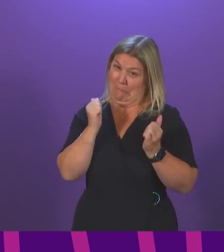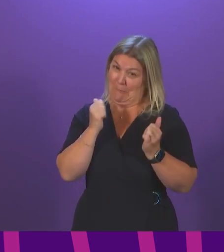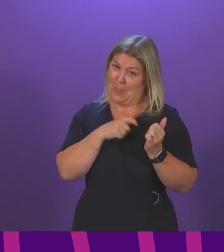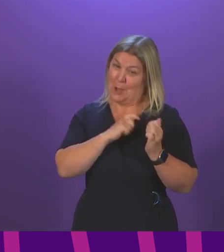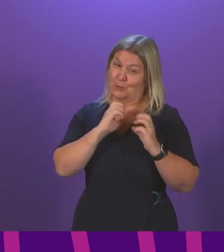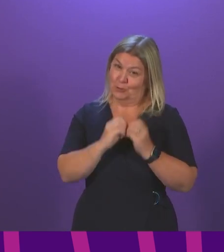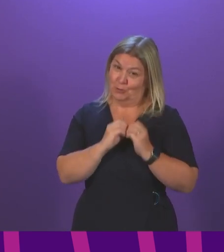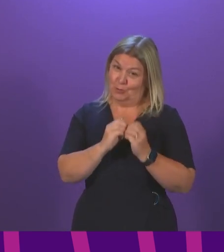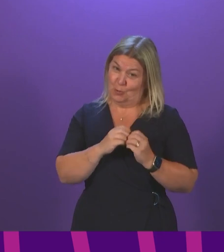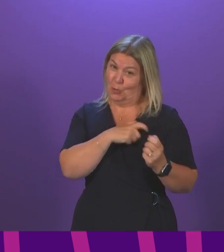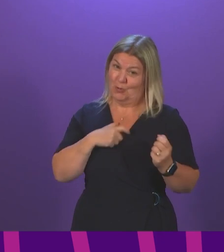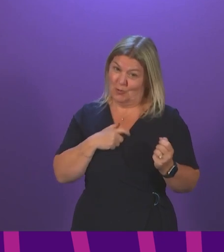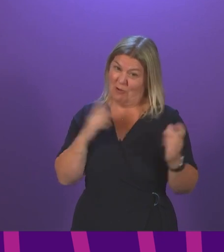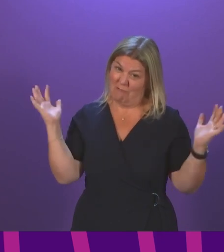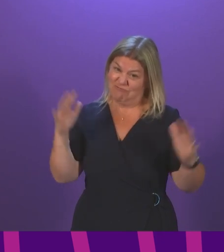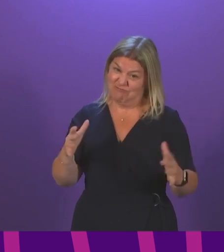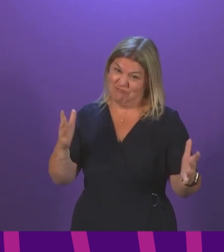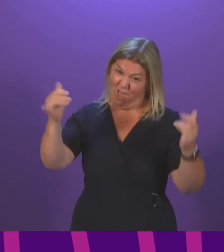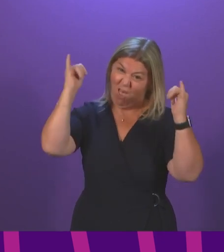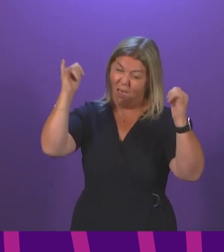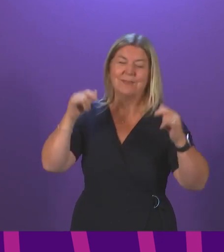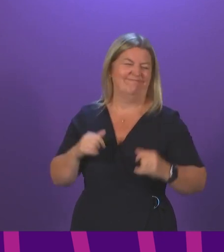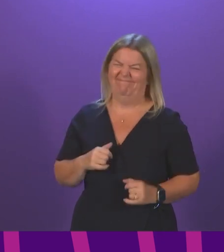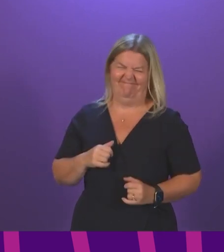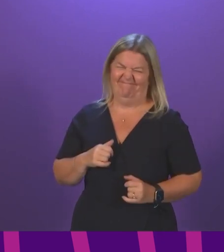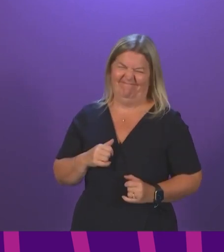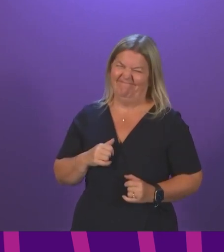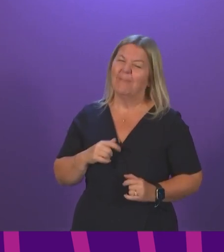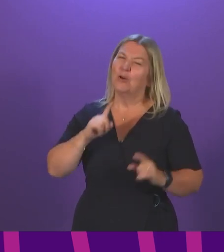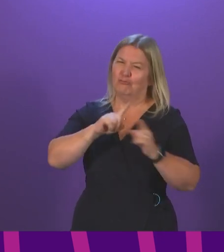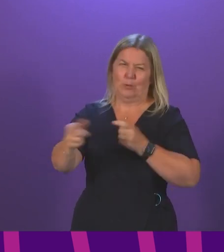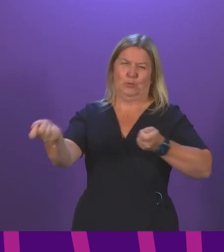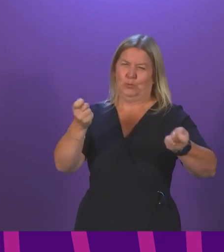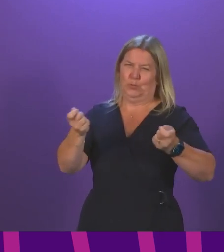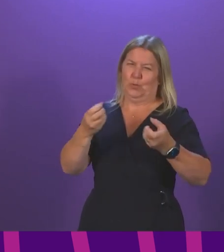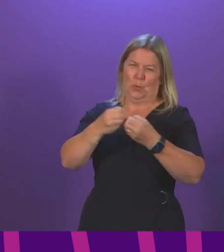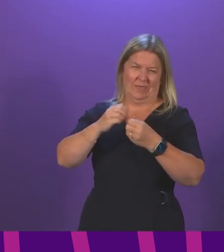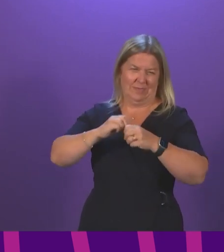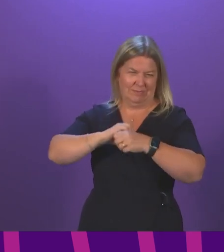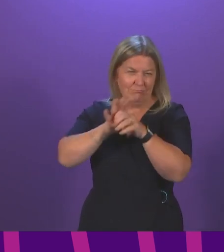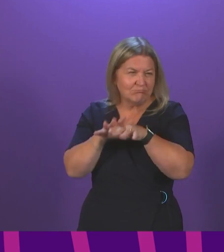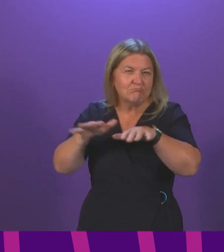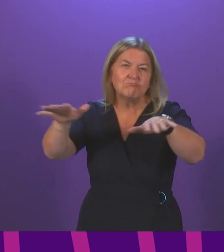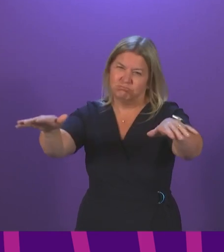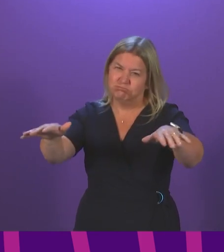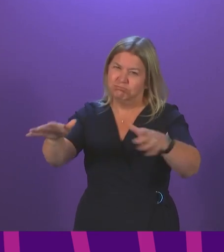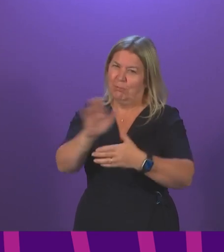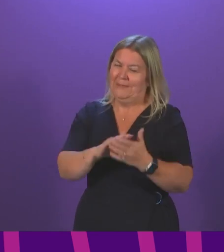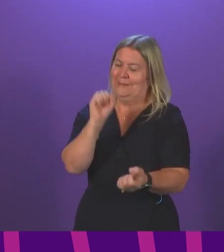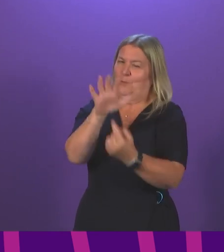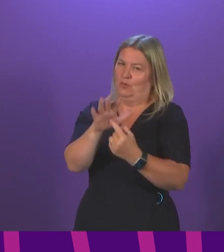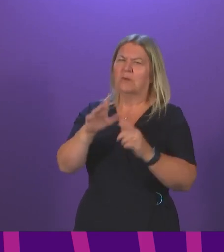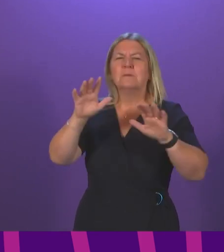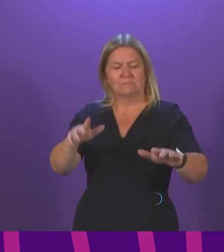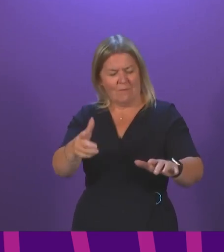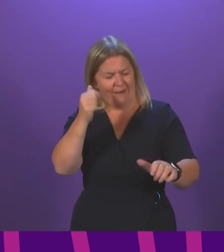global pandemic, it is more important that you have the solutions that help to keep people safe. So let's